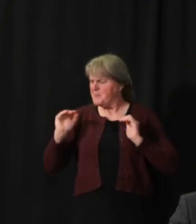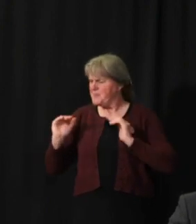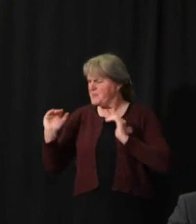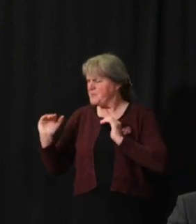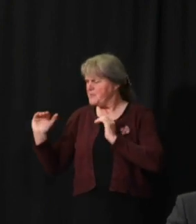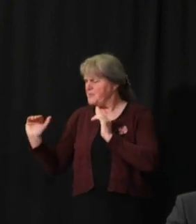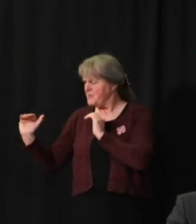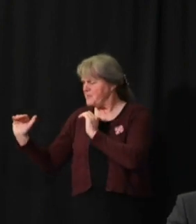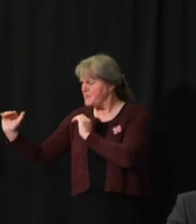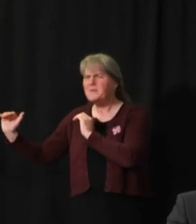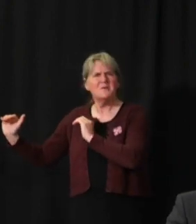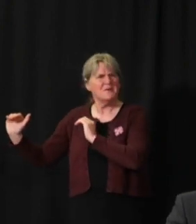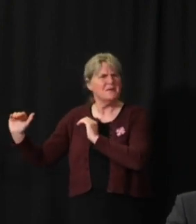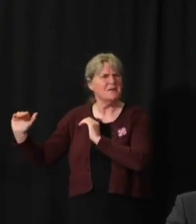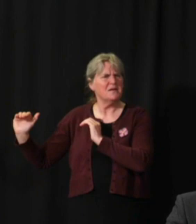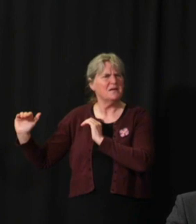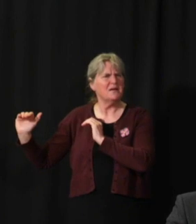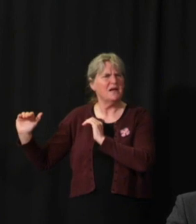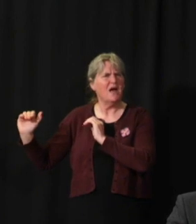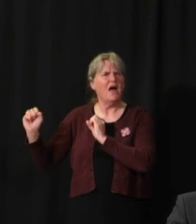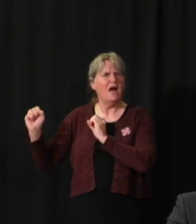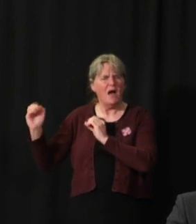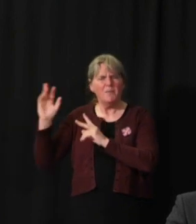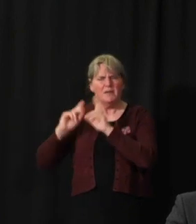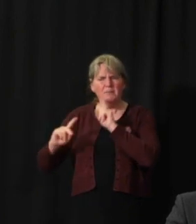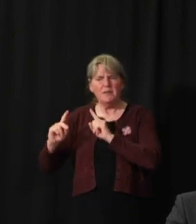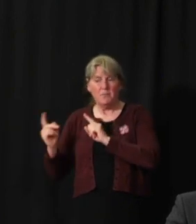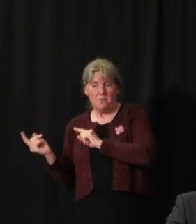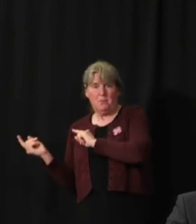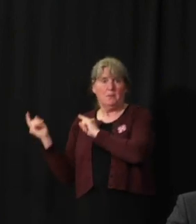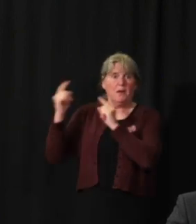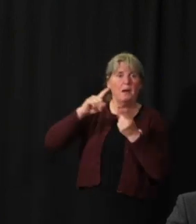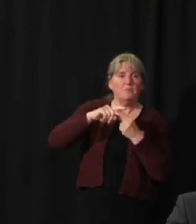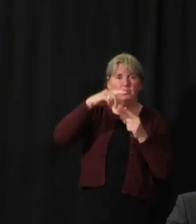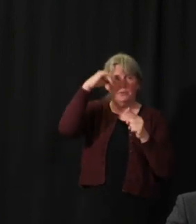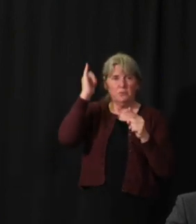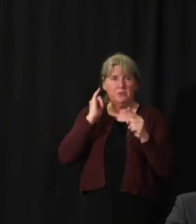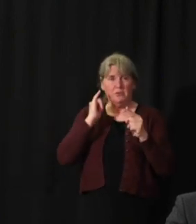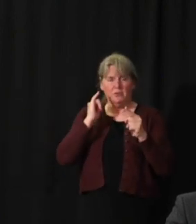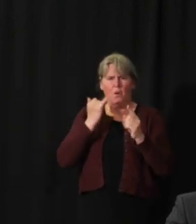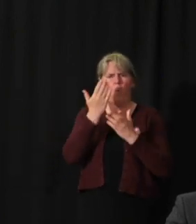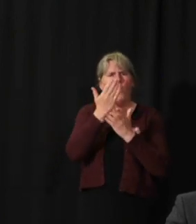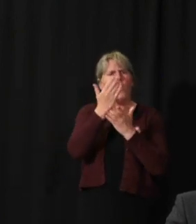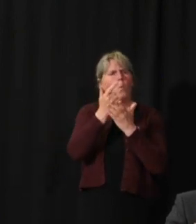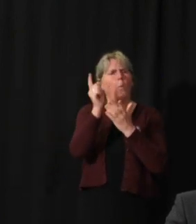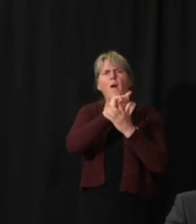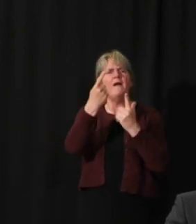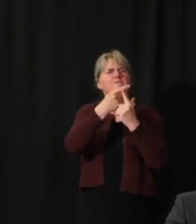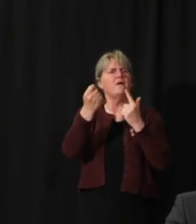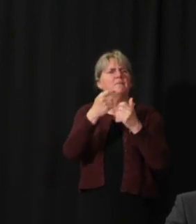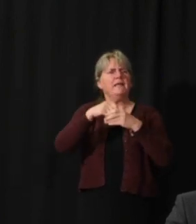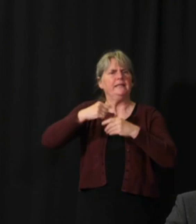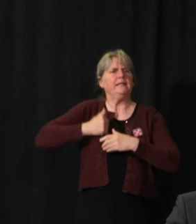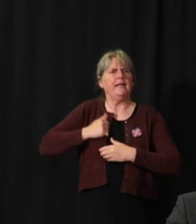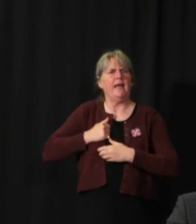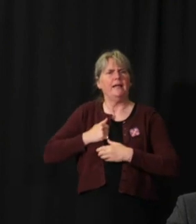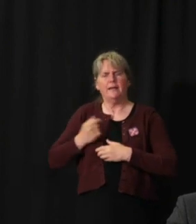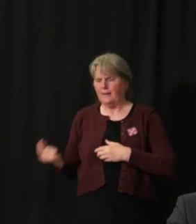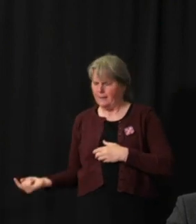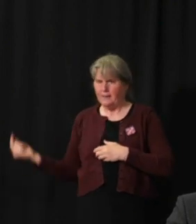estimate of how many people are coming into Yukon and from what parts of the country or at what rates,